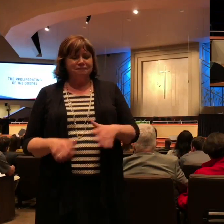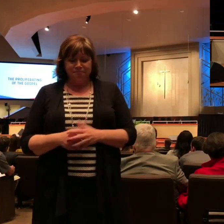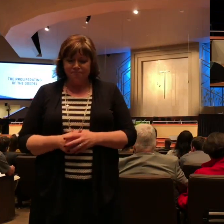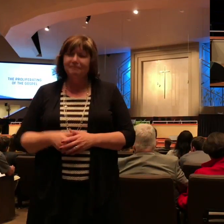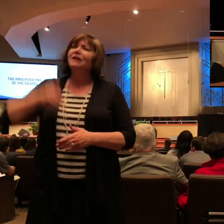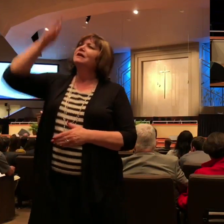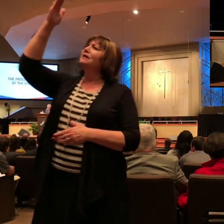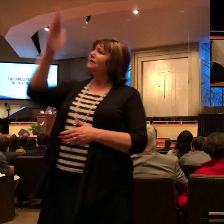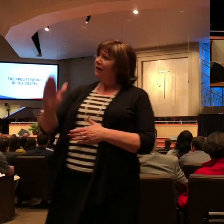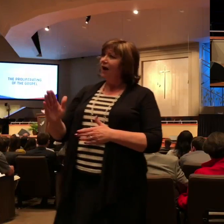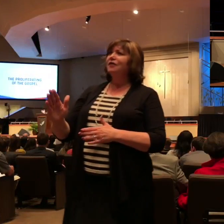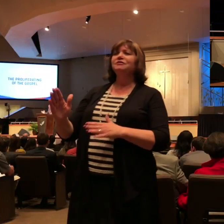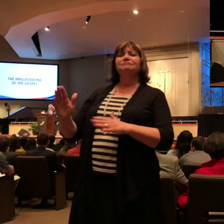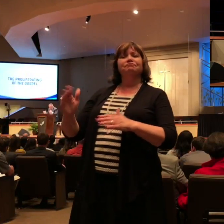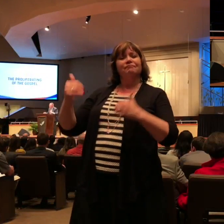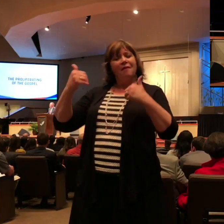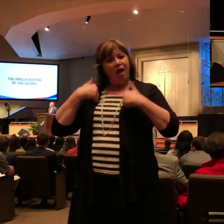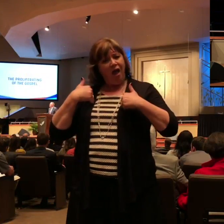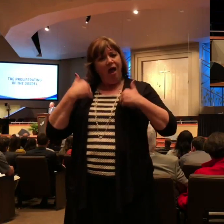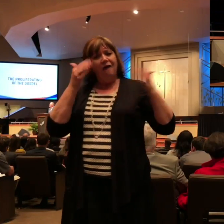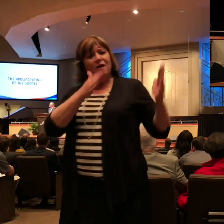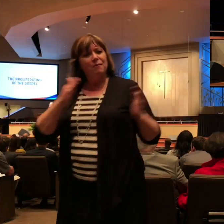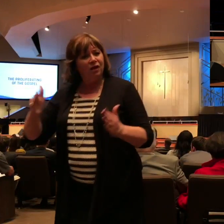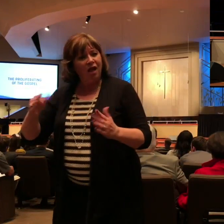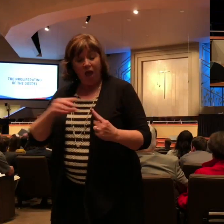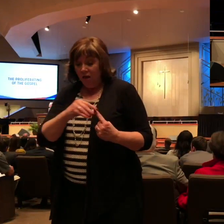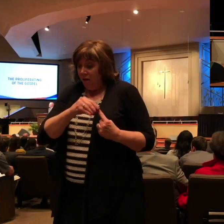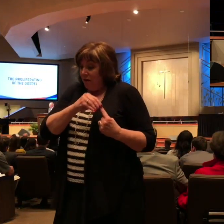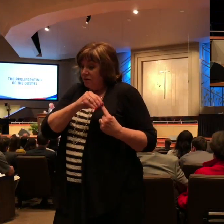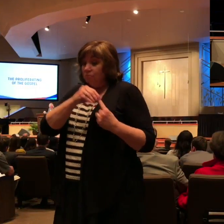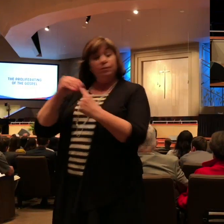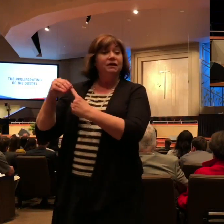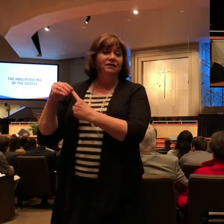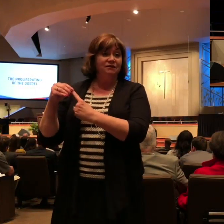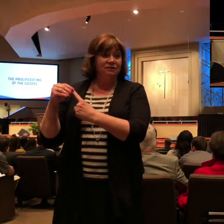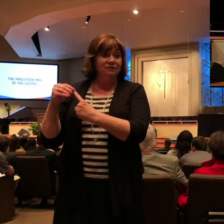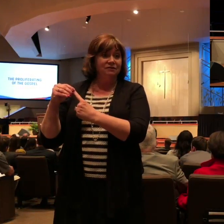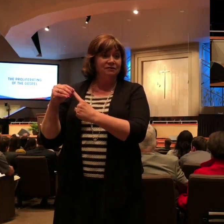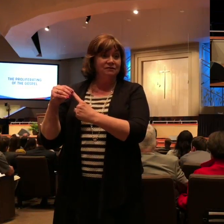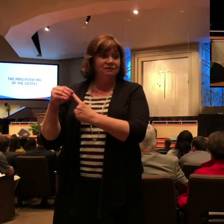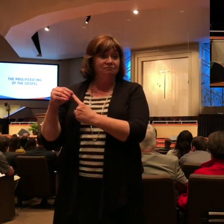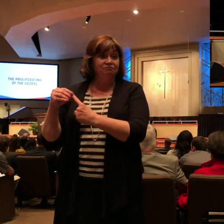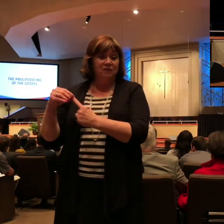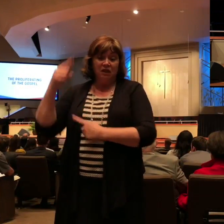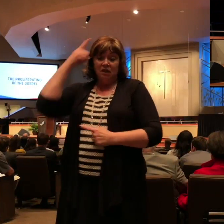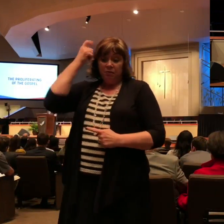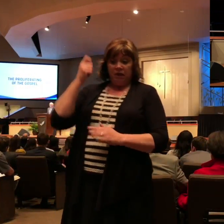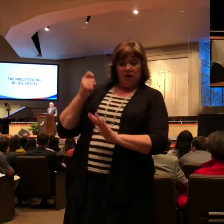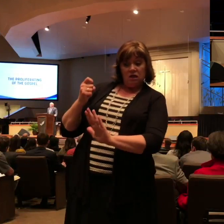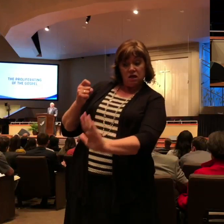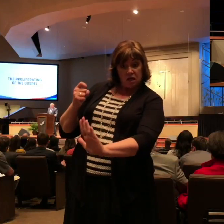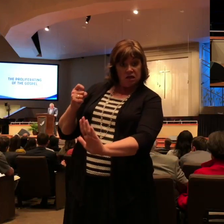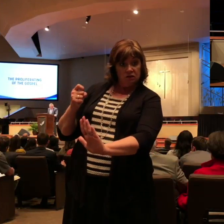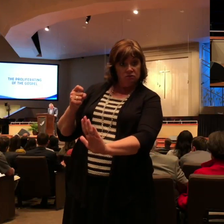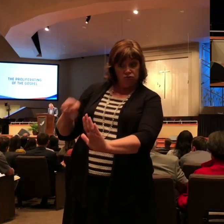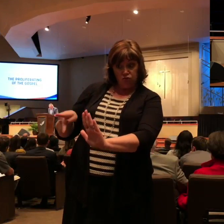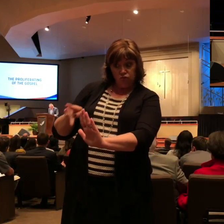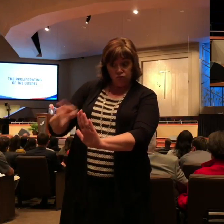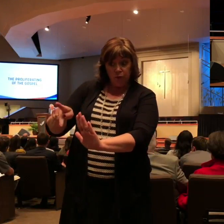God's doing something special. Because of Paul's perspective, many